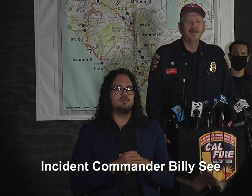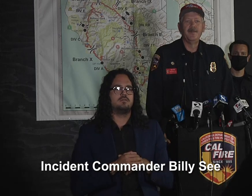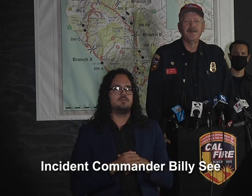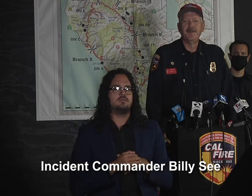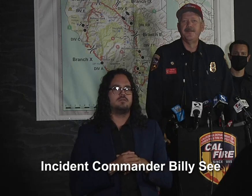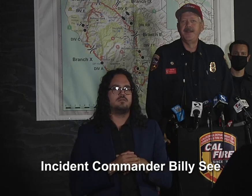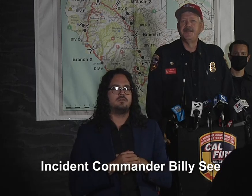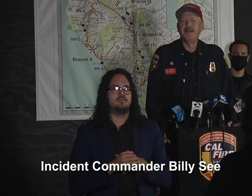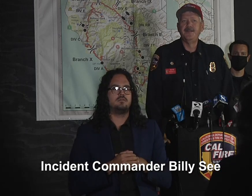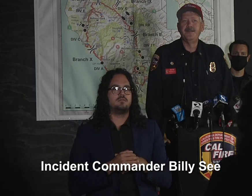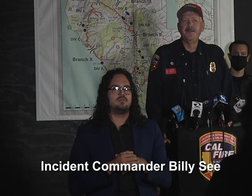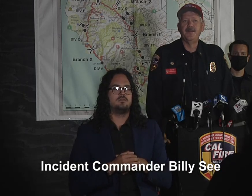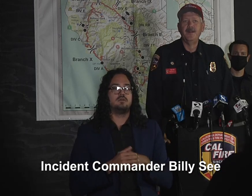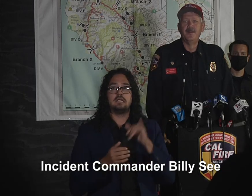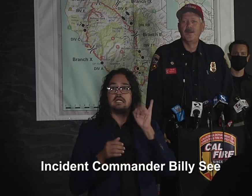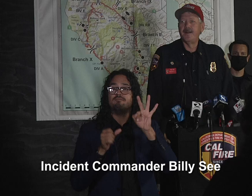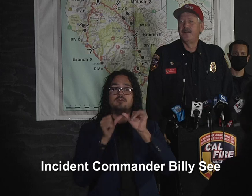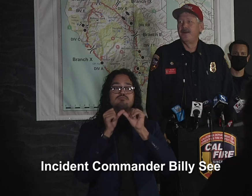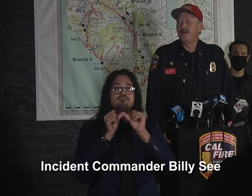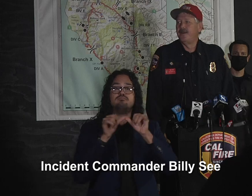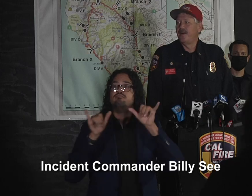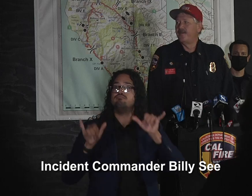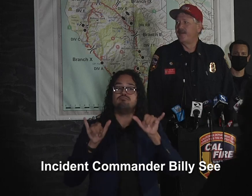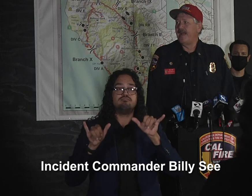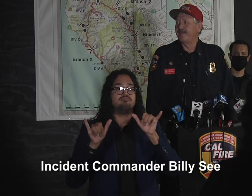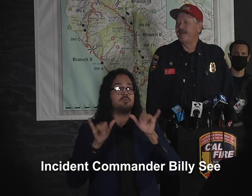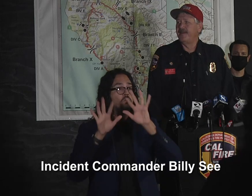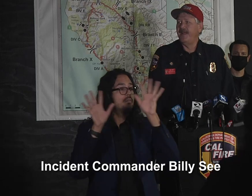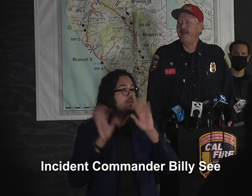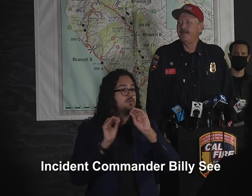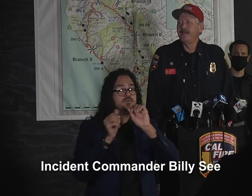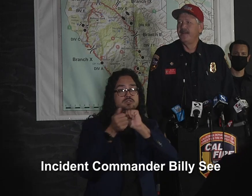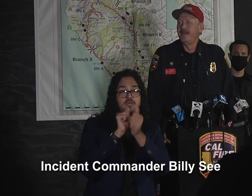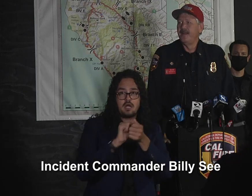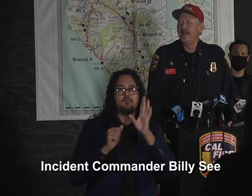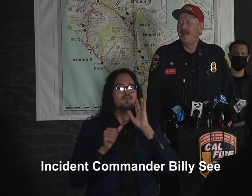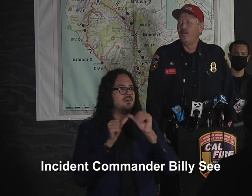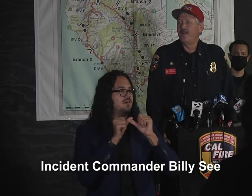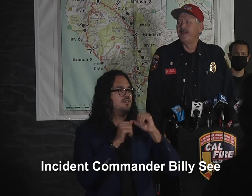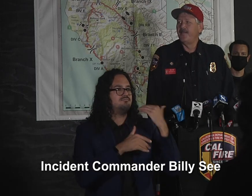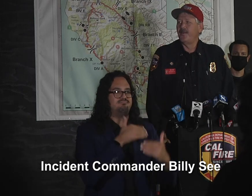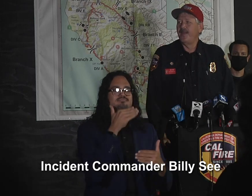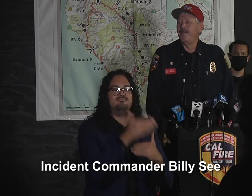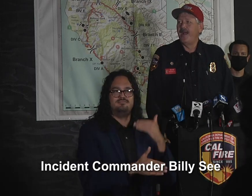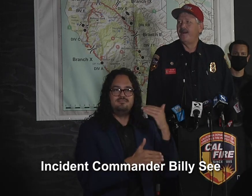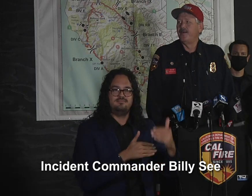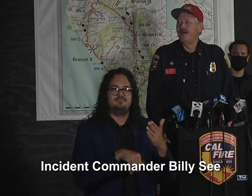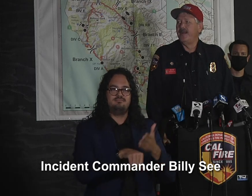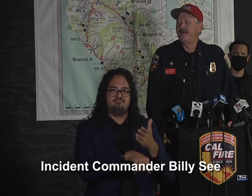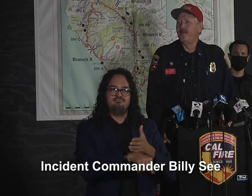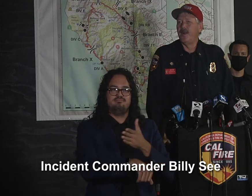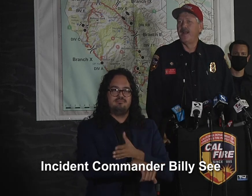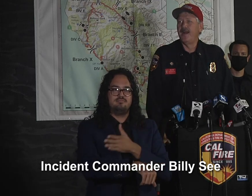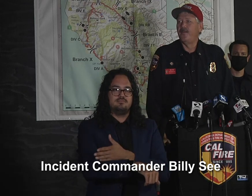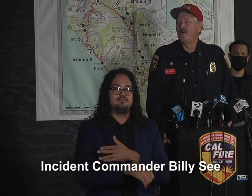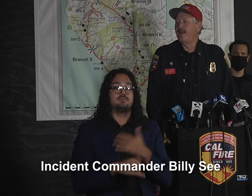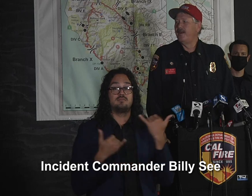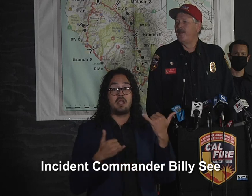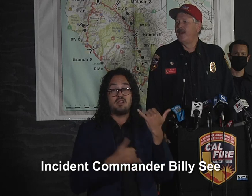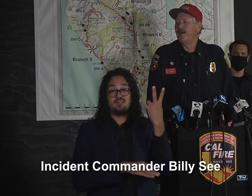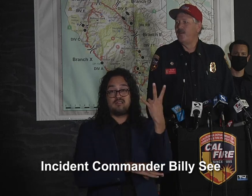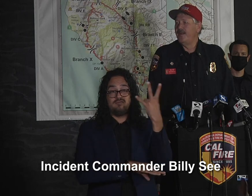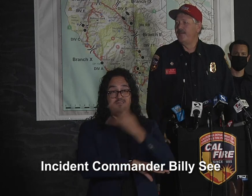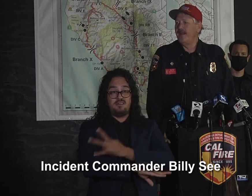Obviously, we're still vigilant to what occurred over the last seven days and what type of weather pattern we're in, what kind